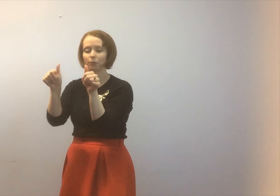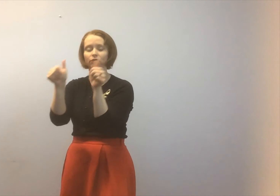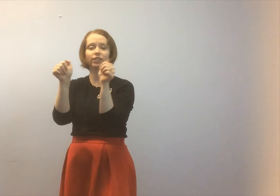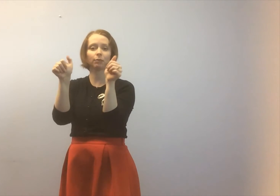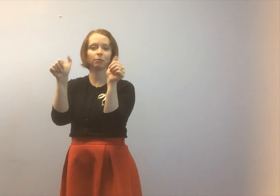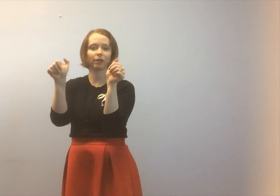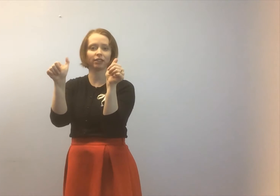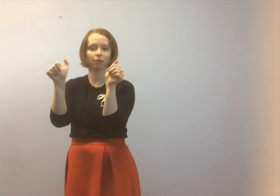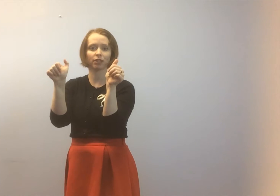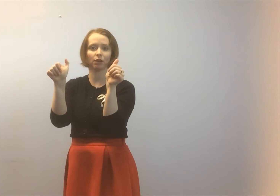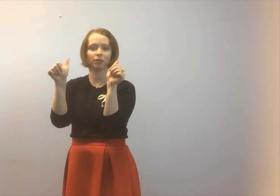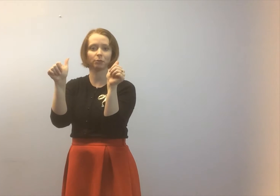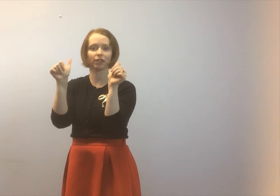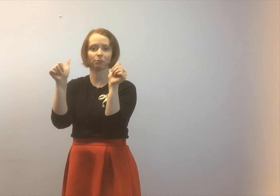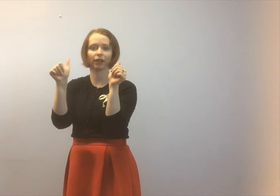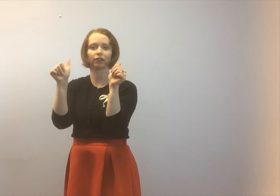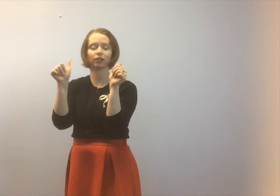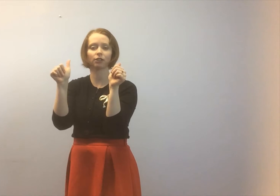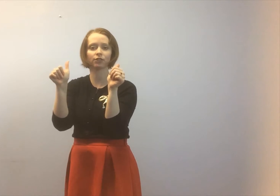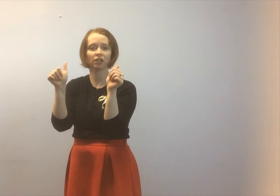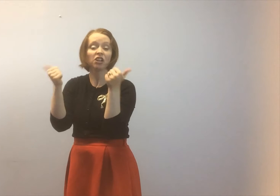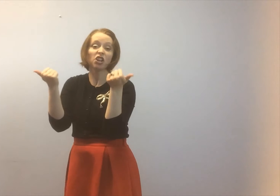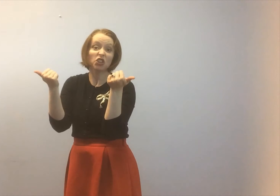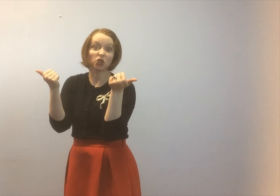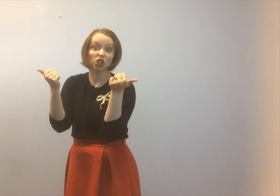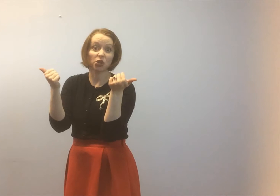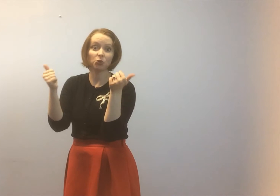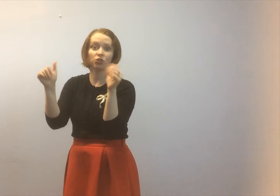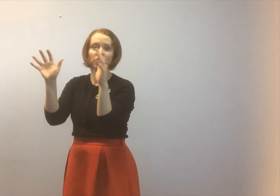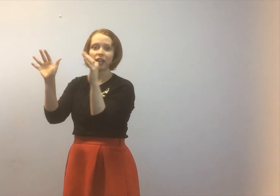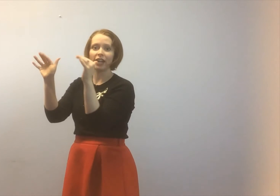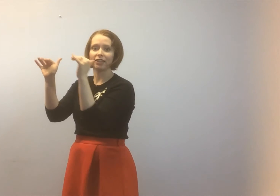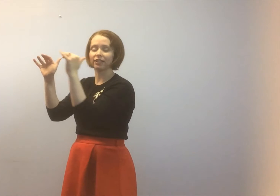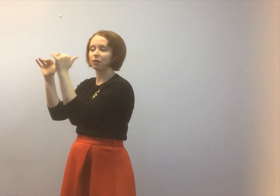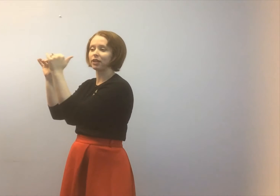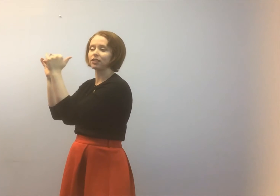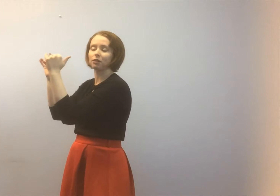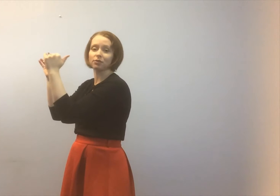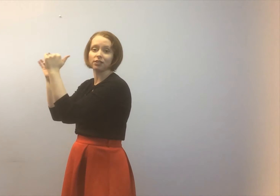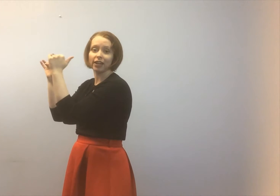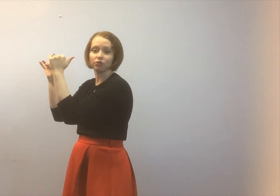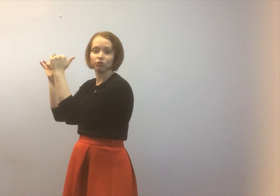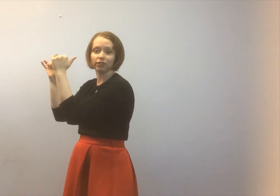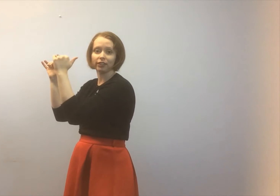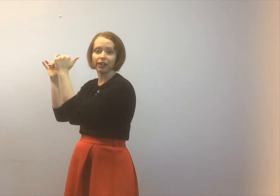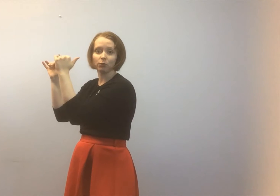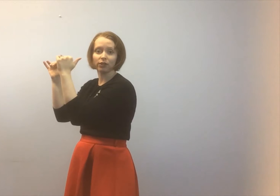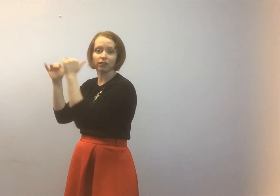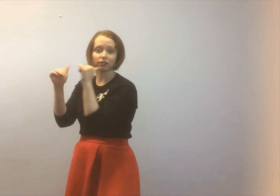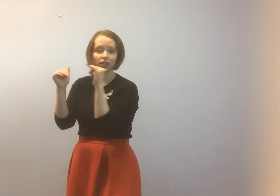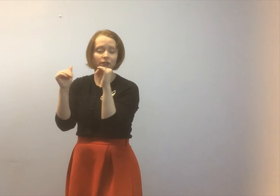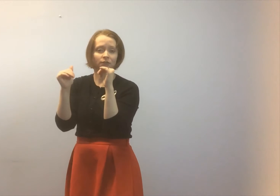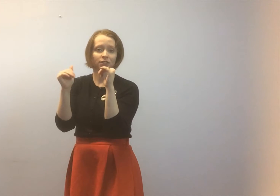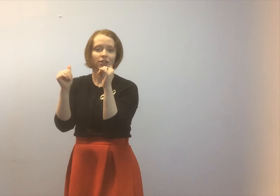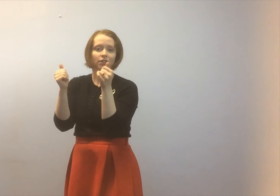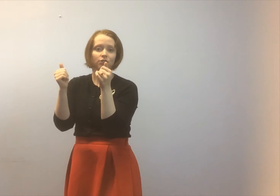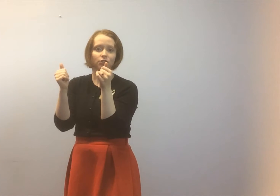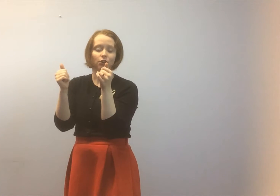the reason I'm keeping my thumbs up is because they're huge and that's how my thumbs actually lay in the gloves so